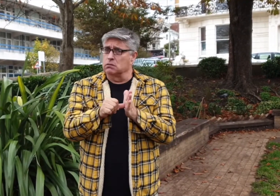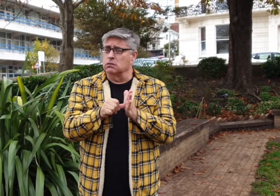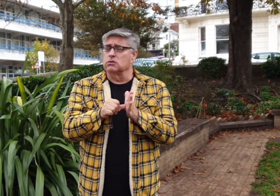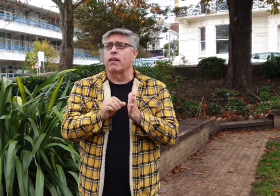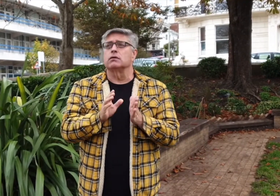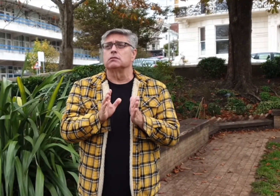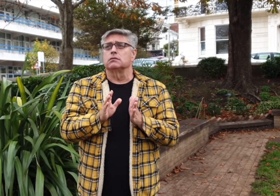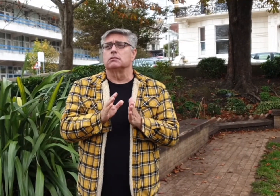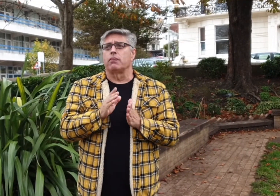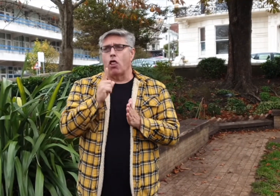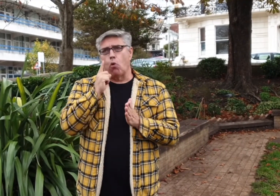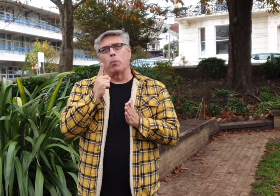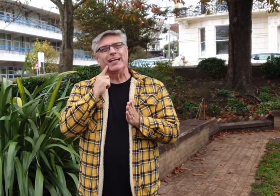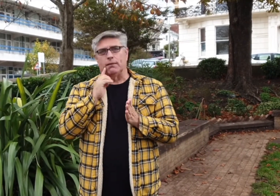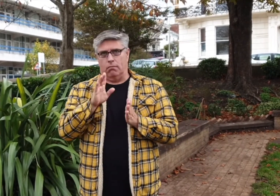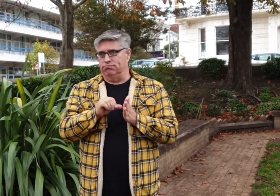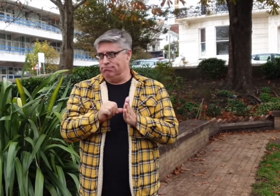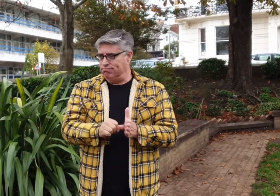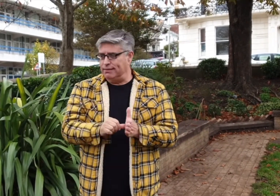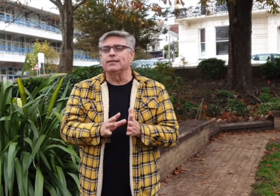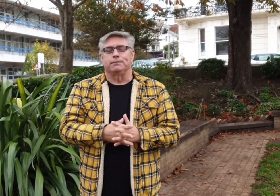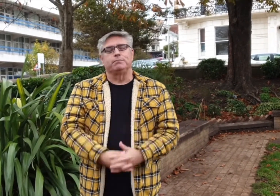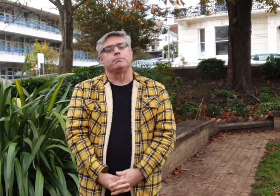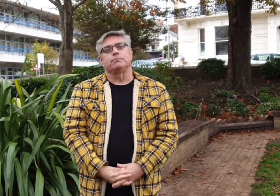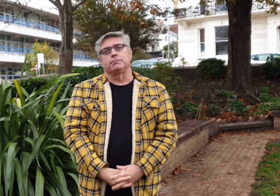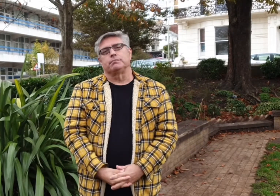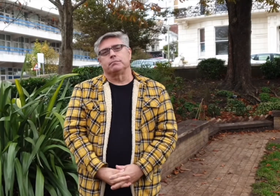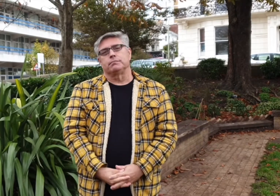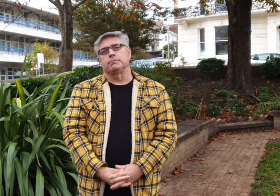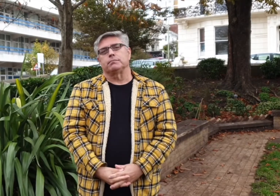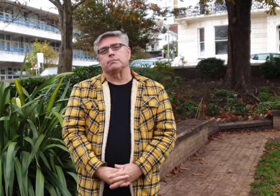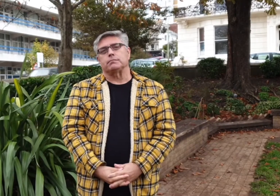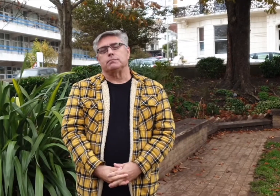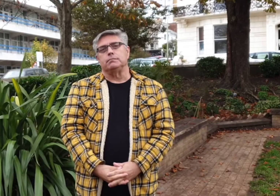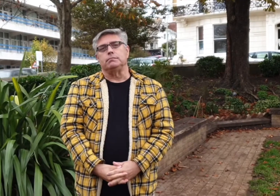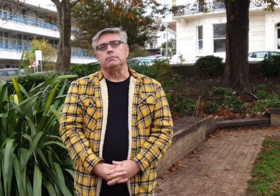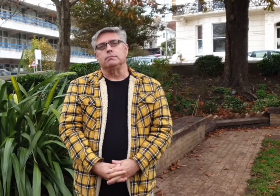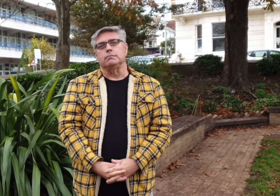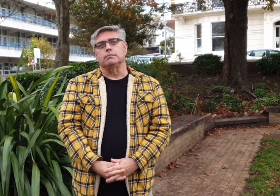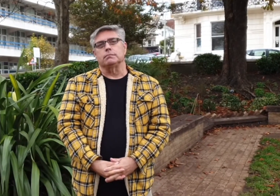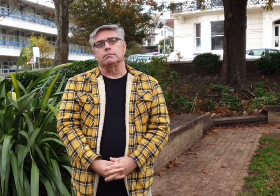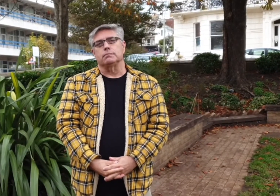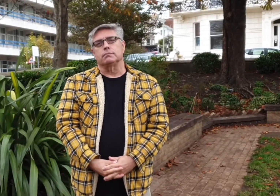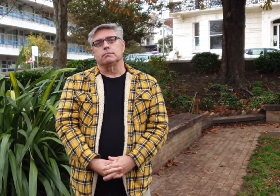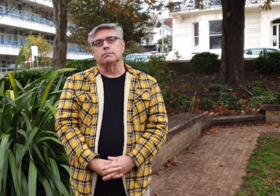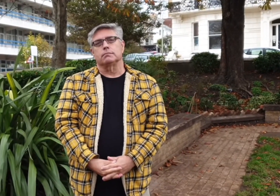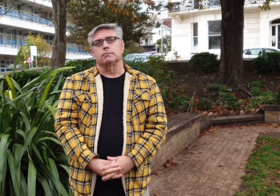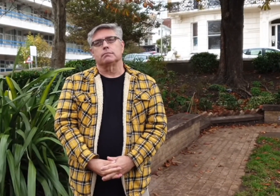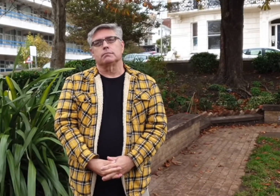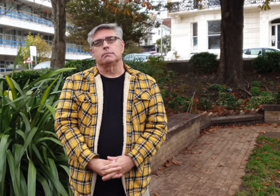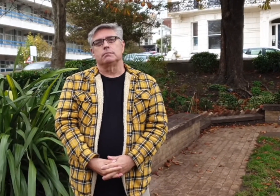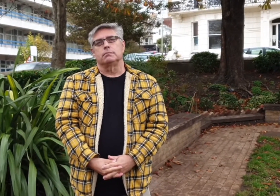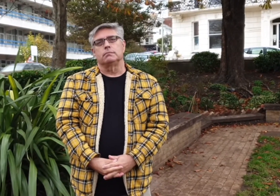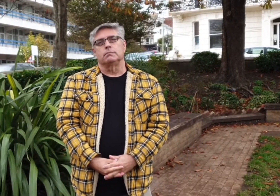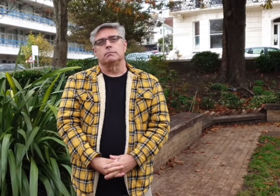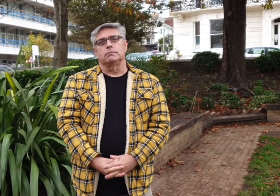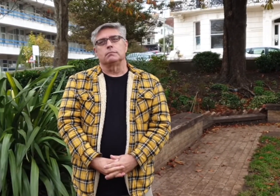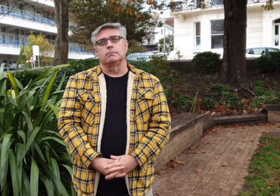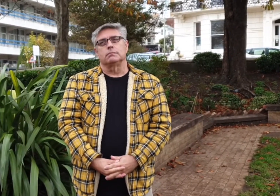go and ring their doorbell to get them to come to the door. I actually thought it was going to be easy to stay in touch with people through deaf people through lockdown, but it's proven